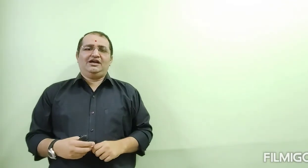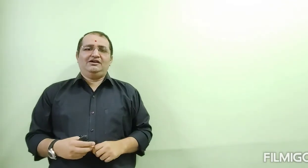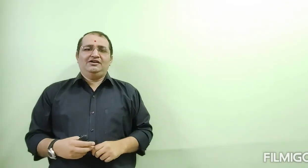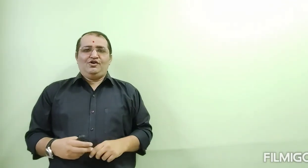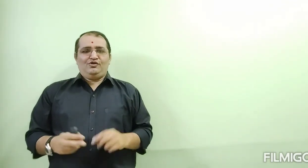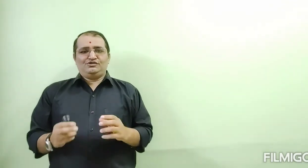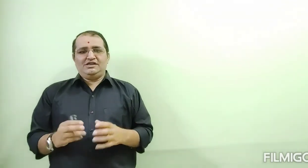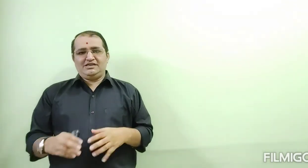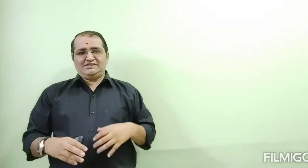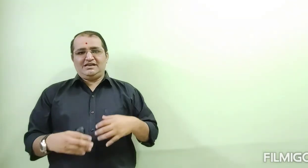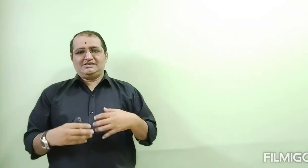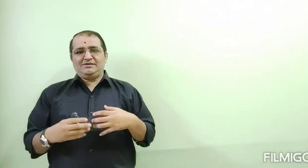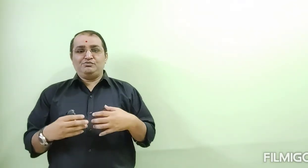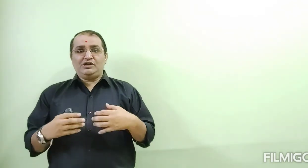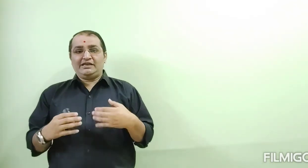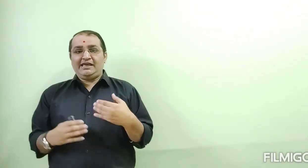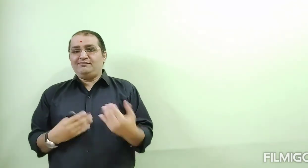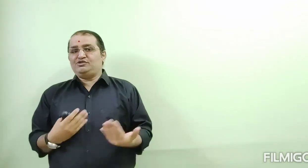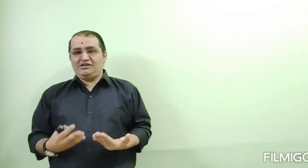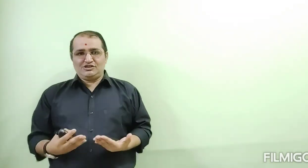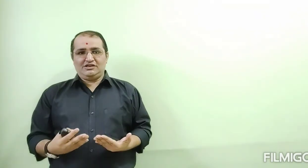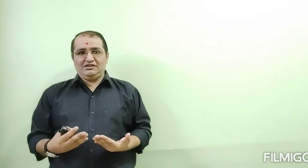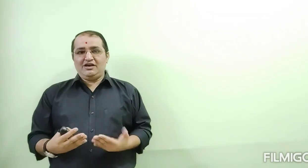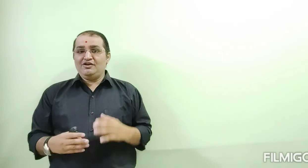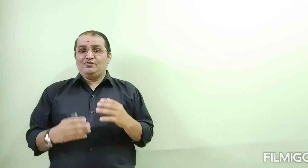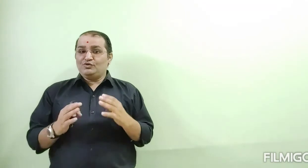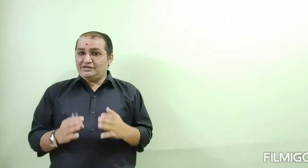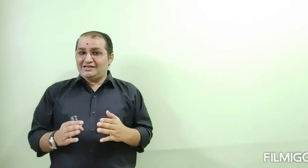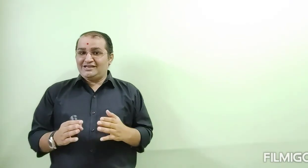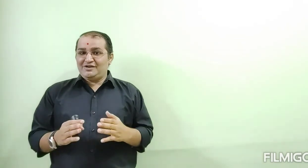into